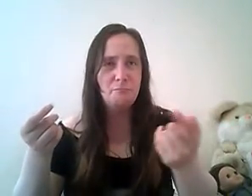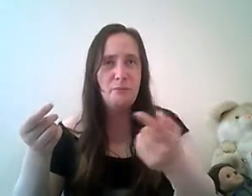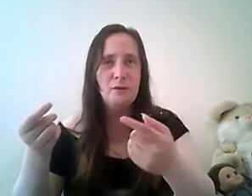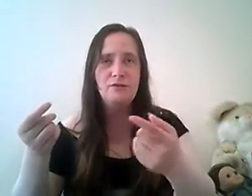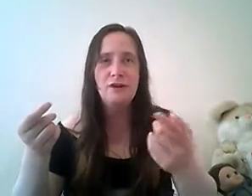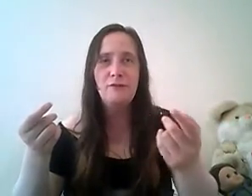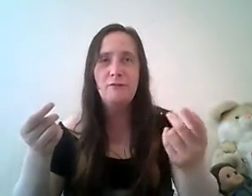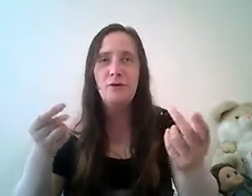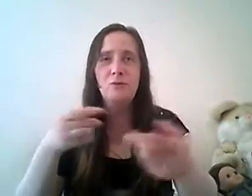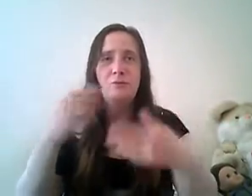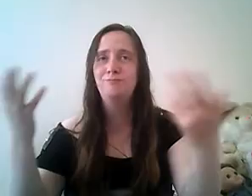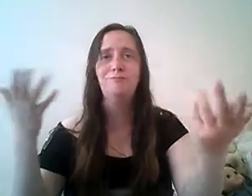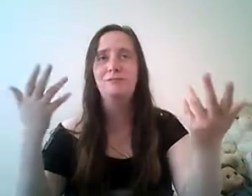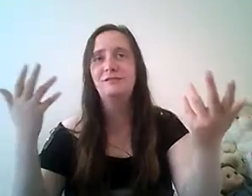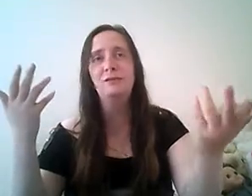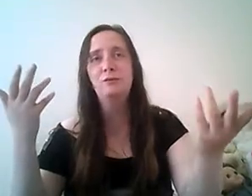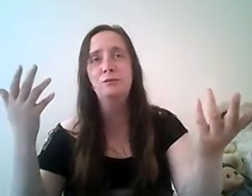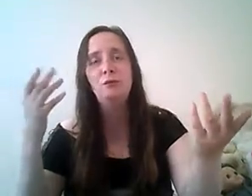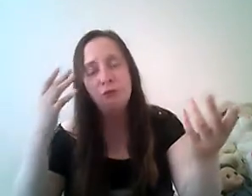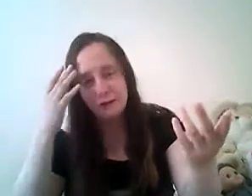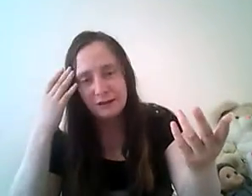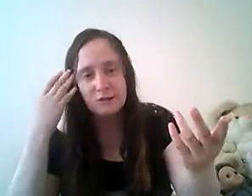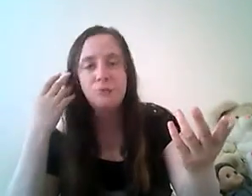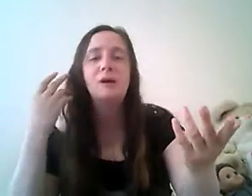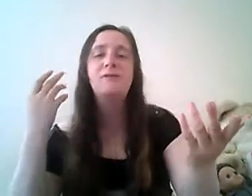put in jail for stealing or drinking or whatever